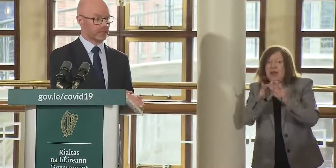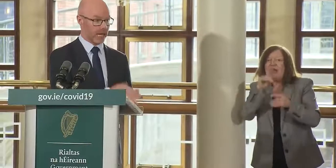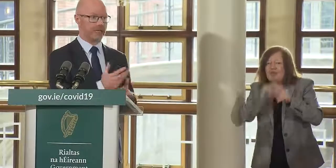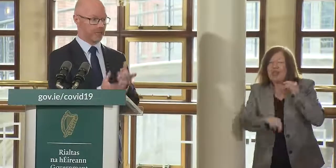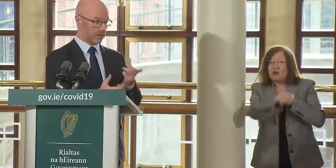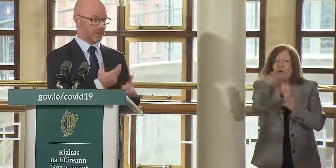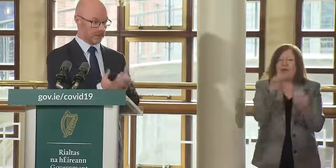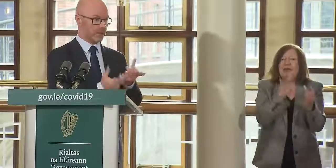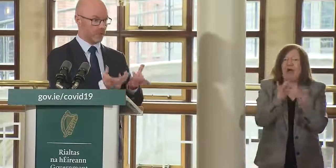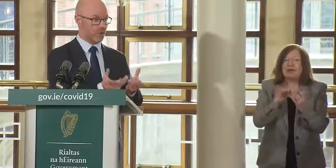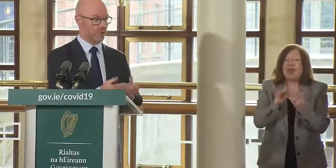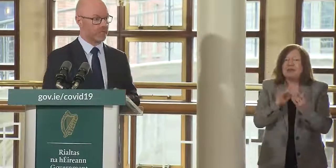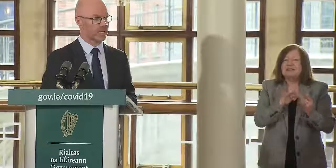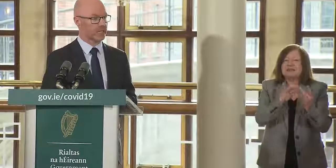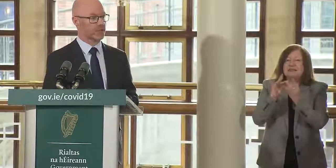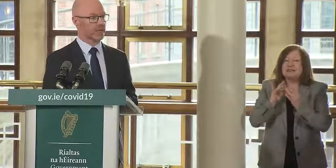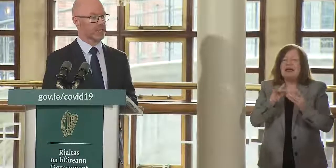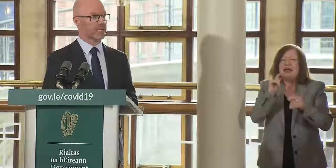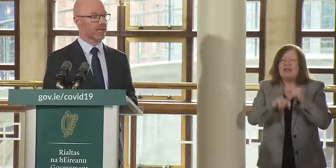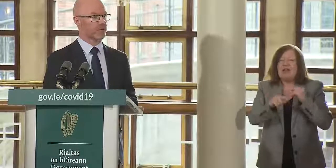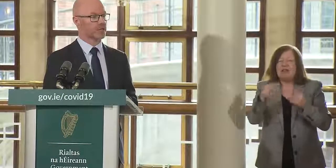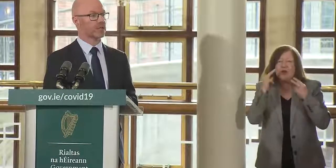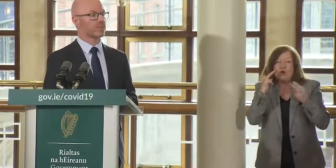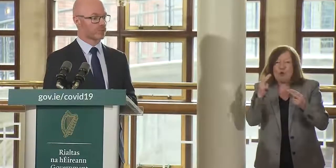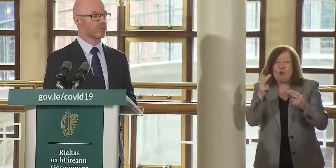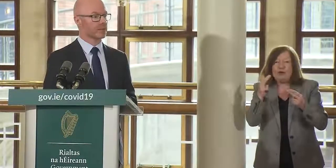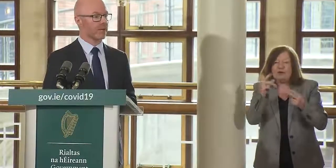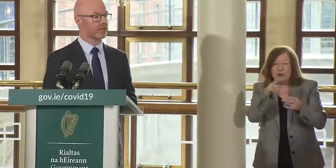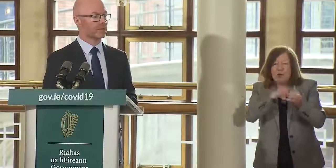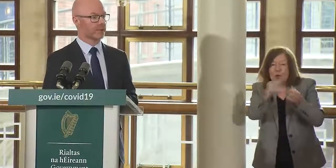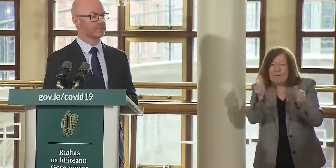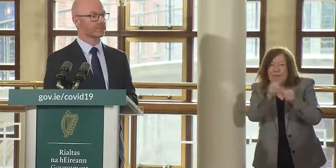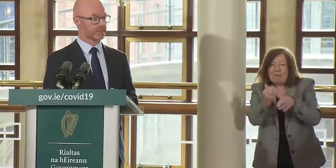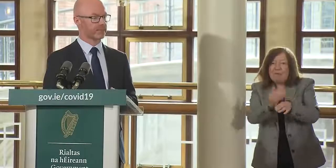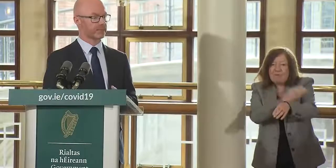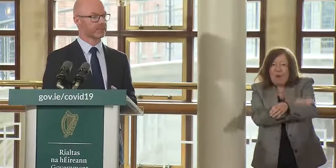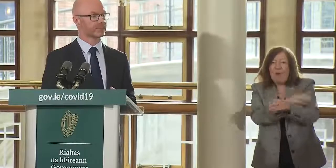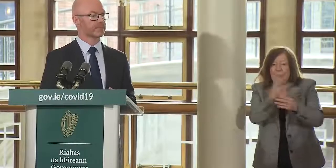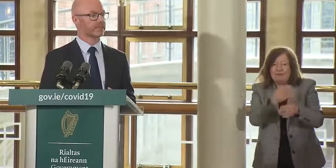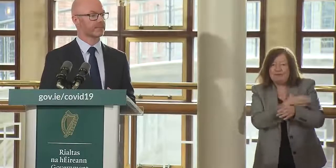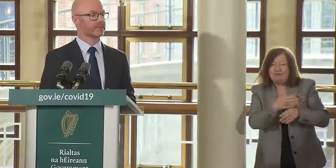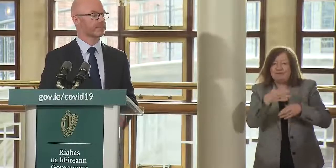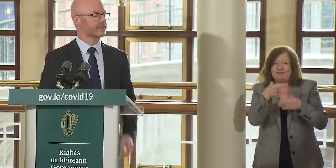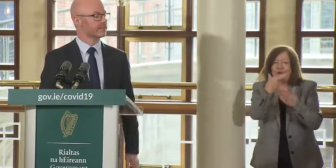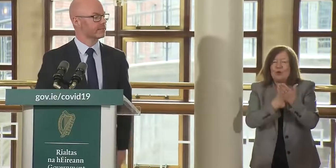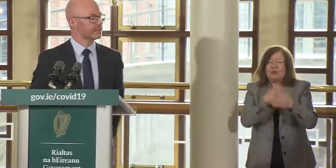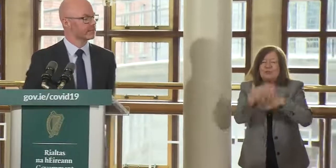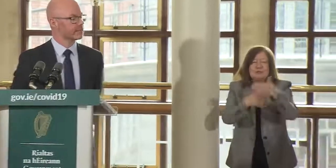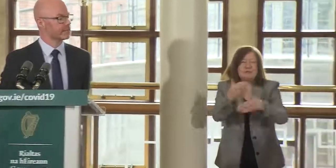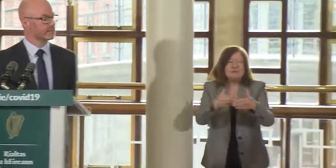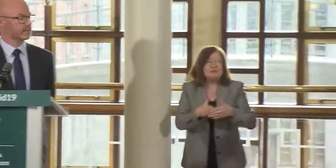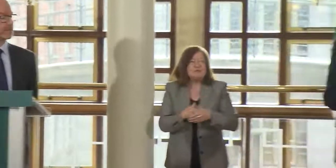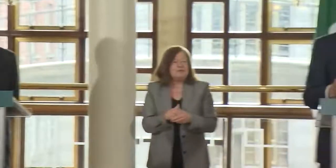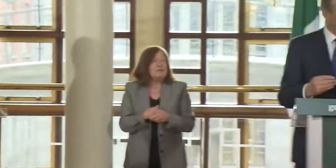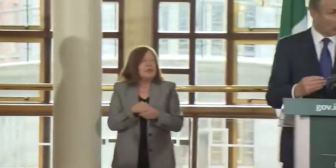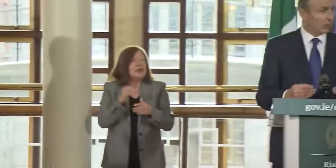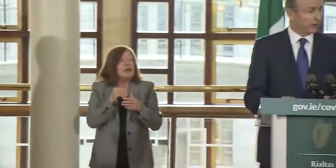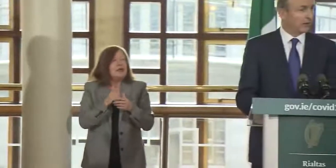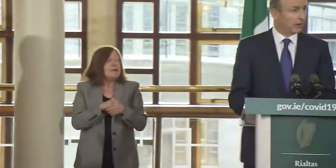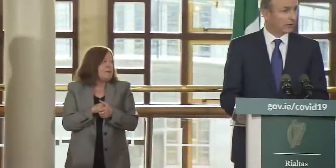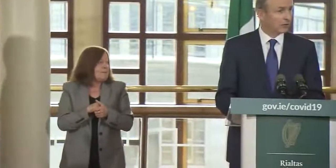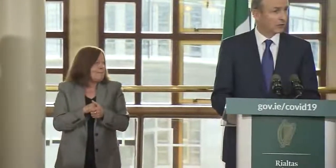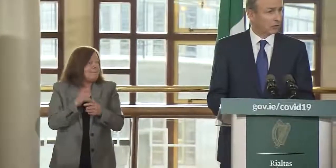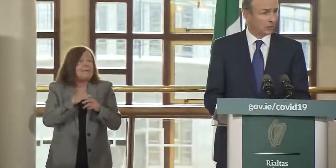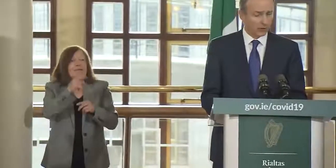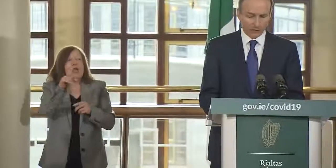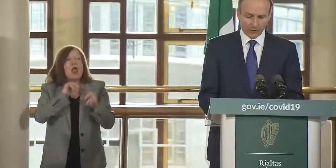contacted and the the the normal testing and tracing uh regime would would apply from then in relation to the airlines look we want to work